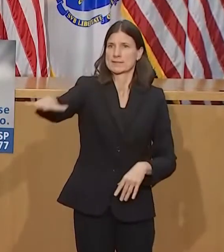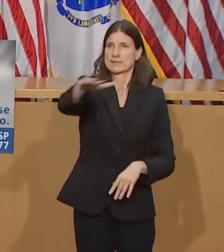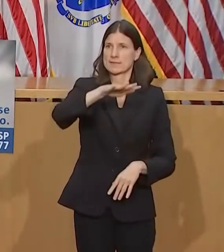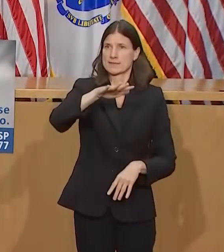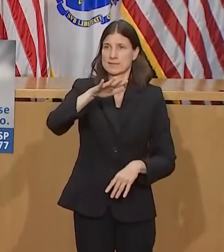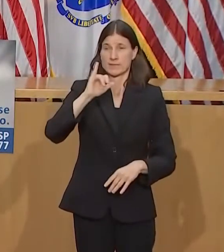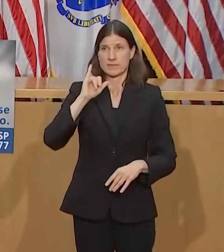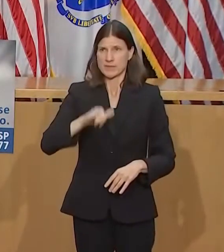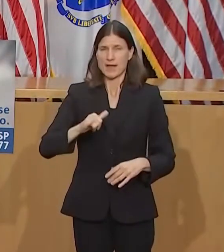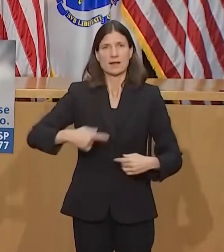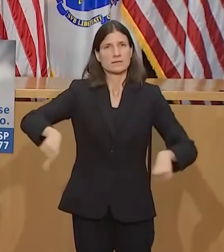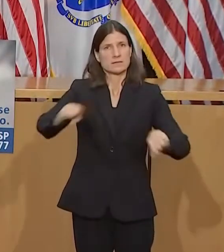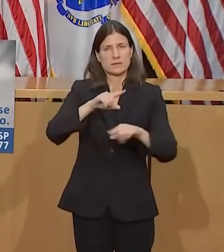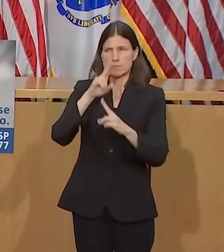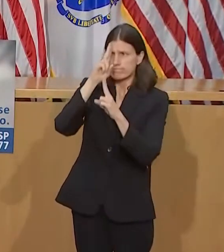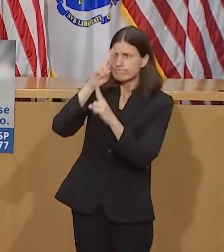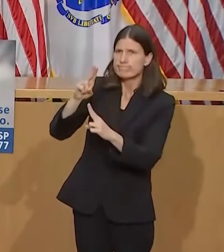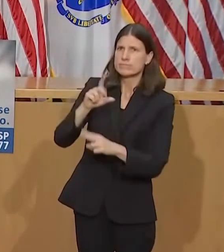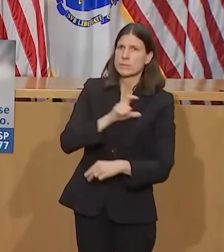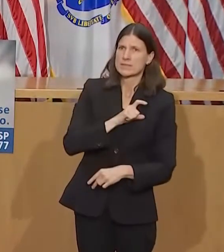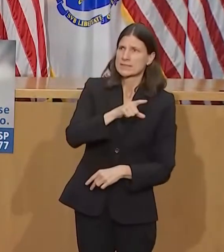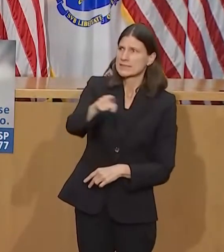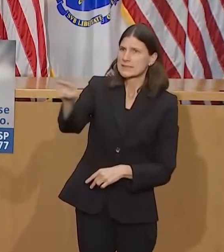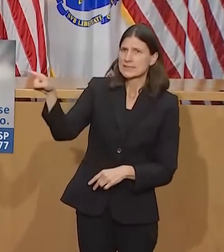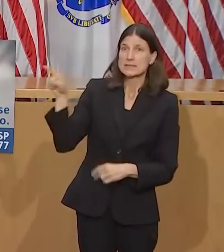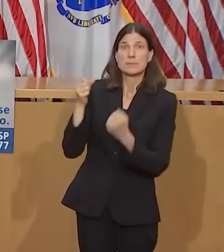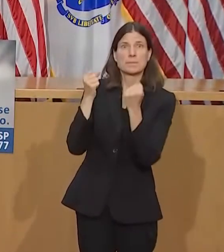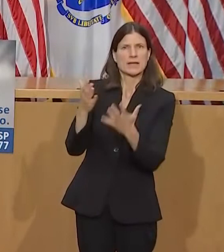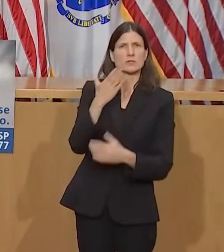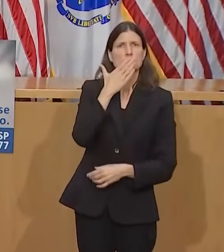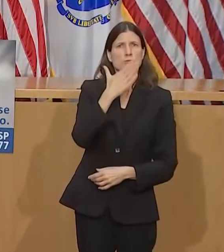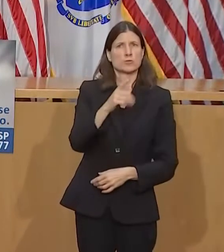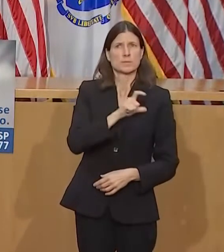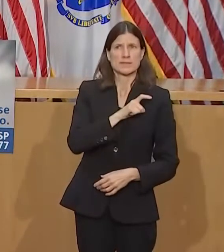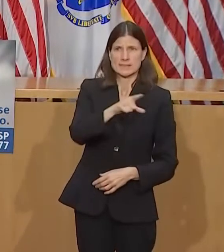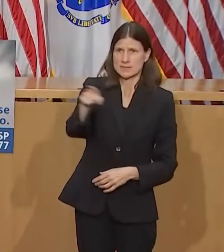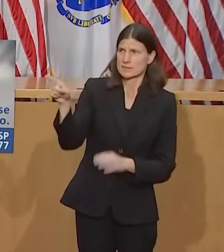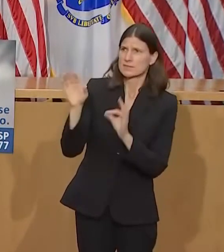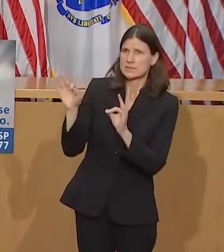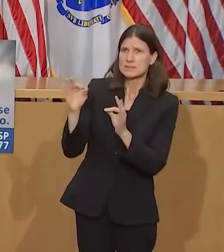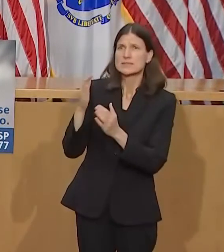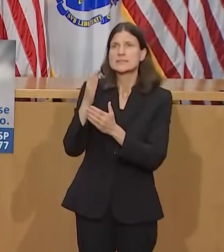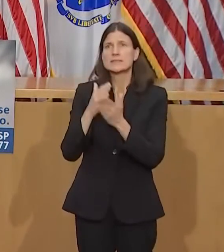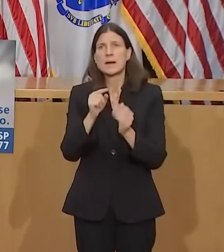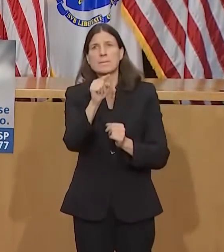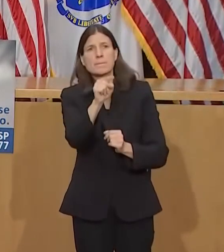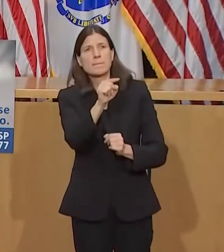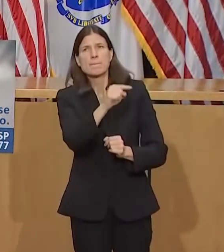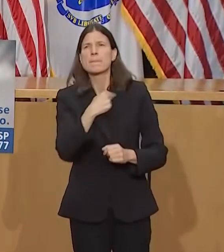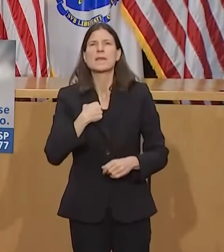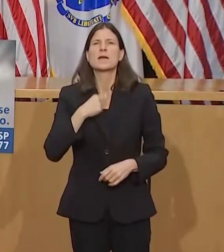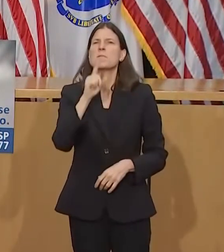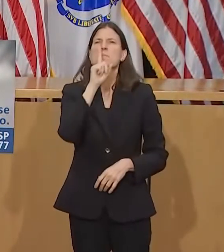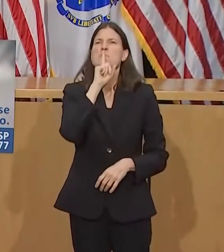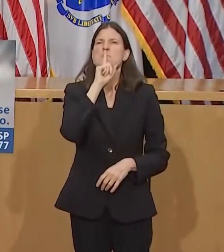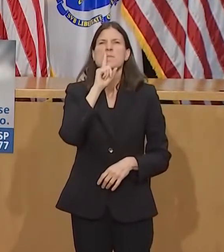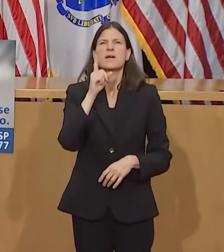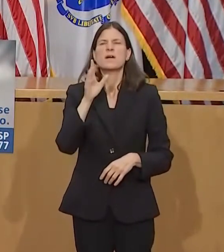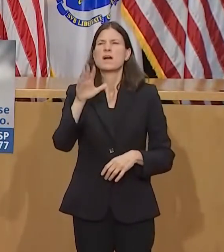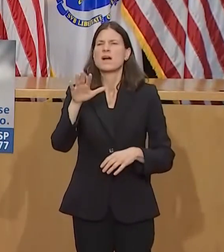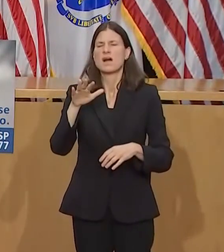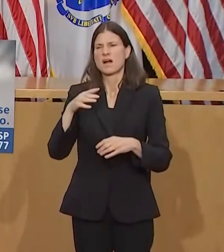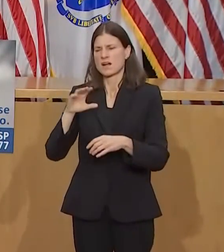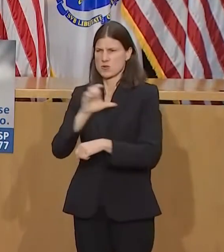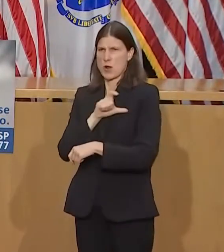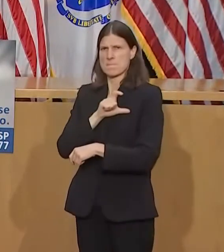digging in. This bill is about giving the law enforcement community the training and the resources that they need to serve, which in